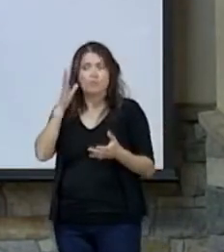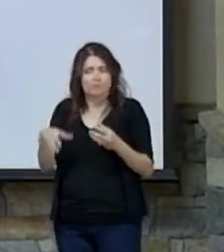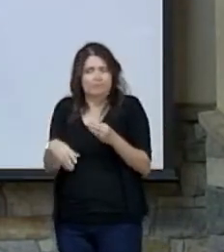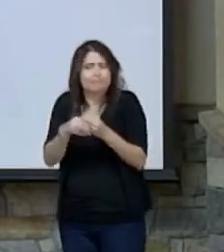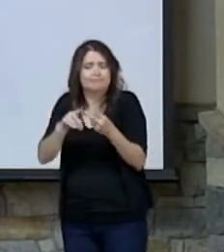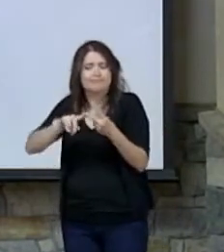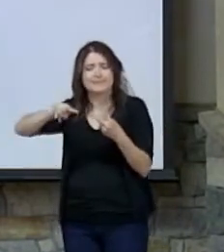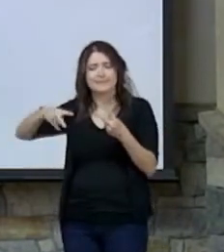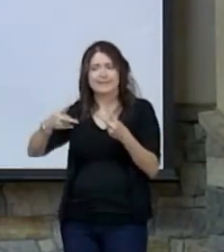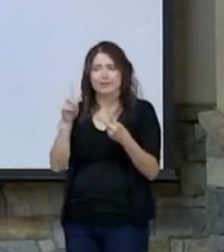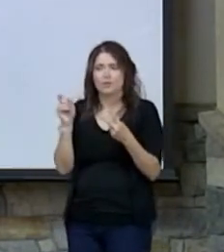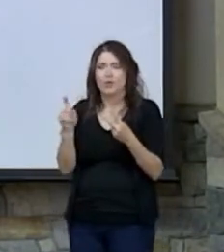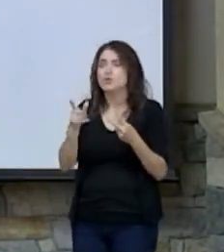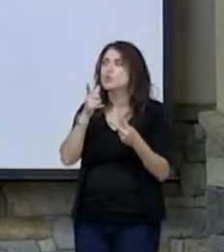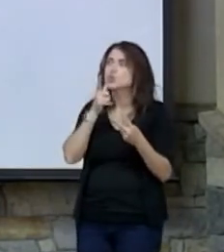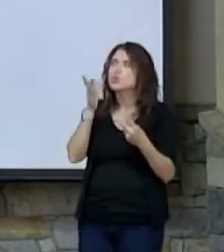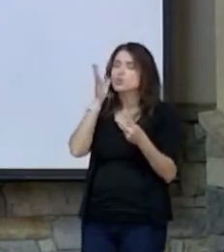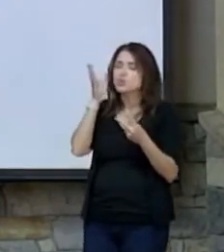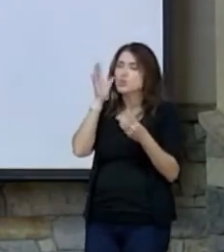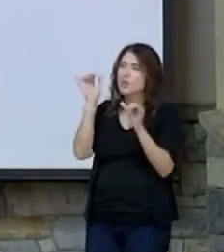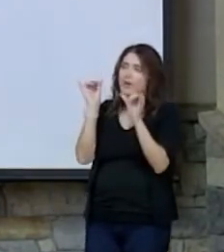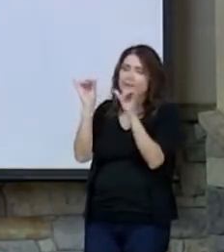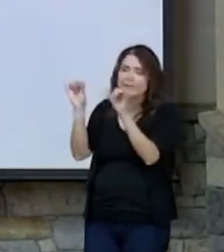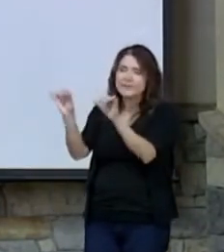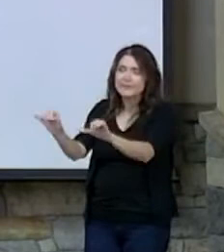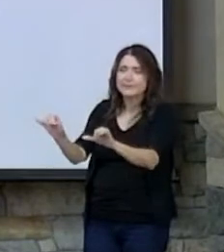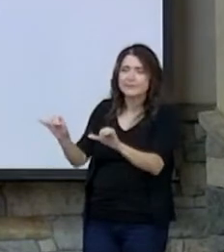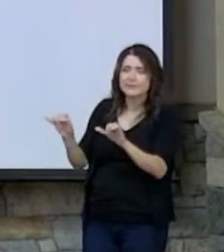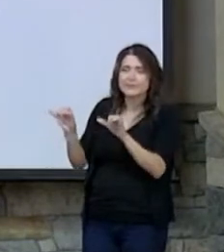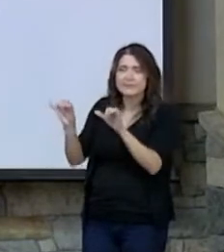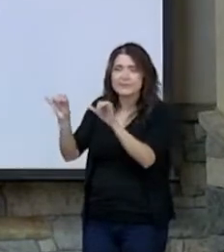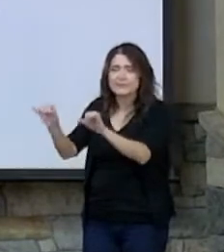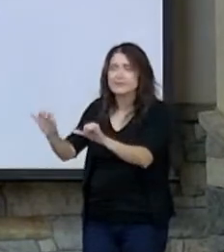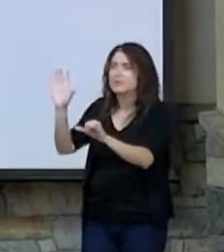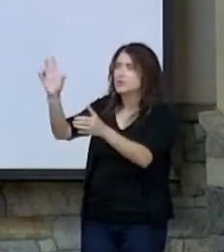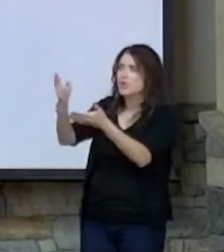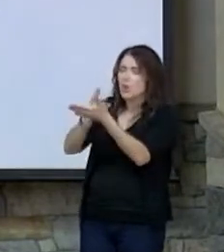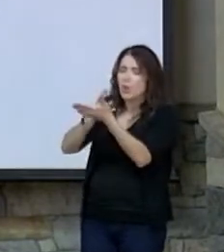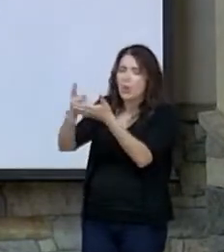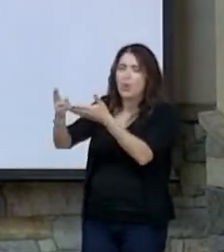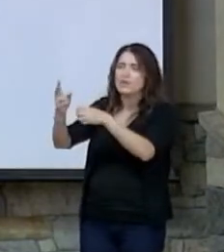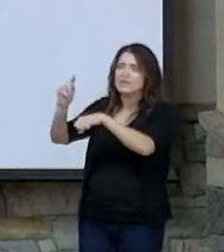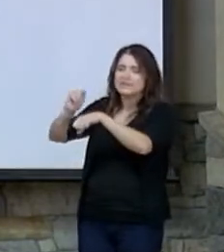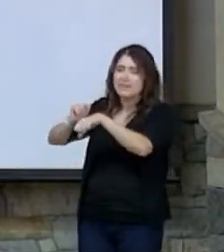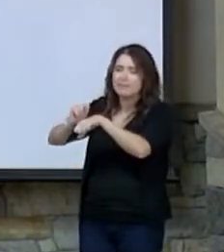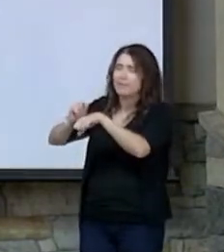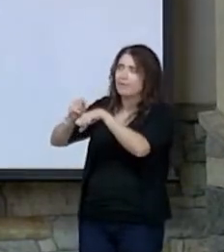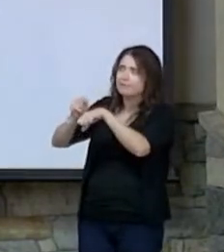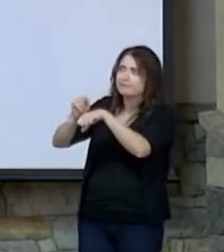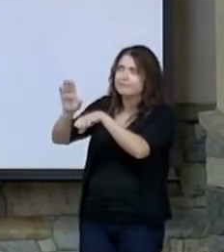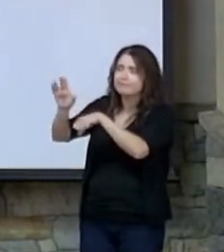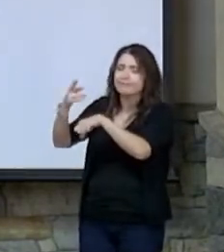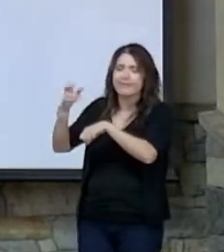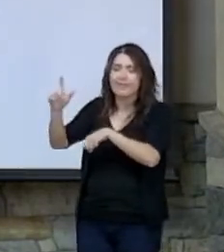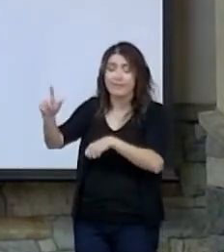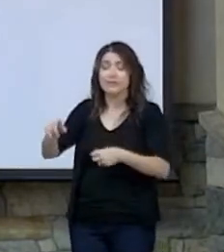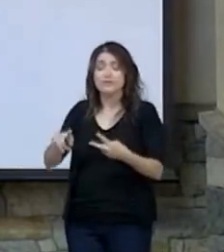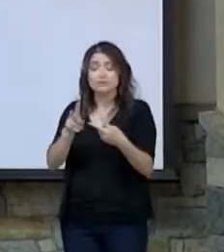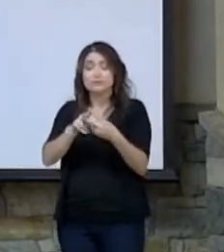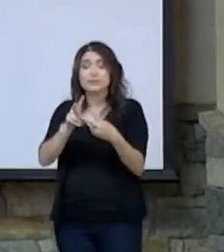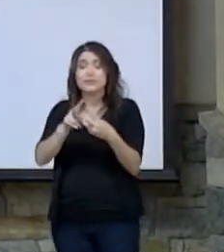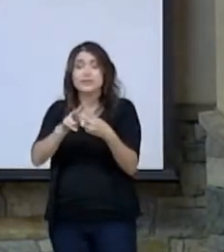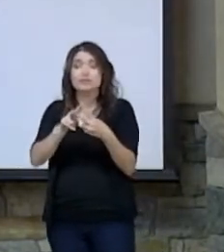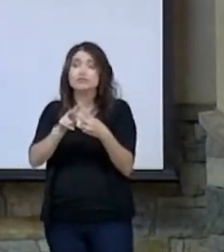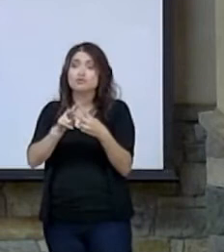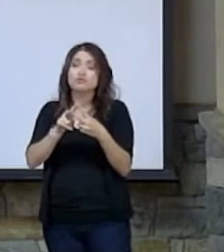question, who shall dwell on your holy temple, holy hill? So these two words, the idea